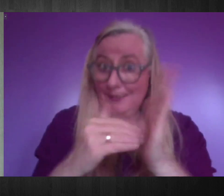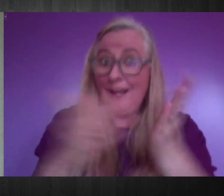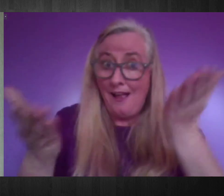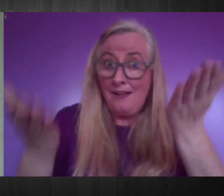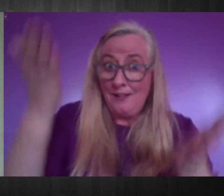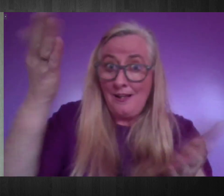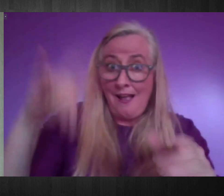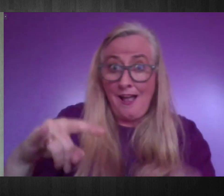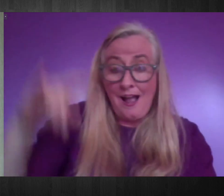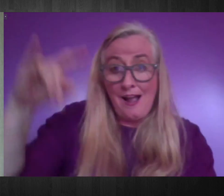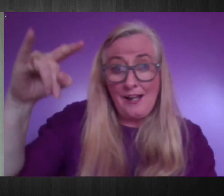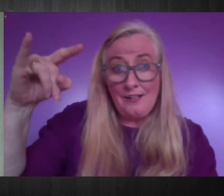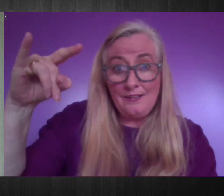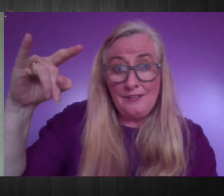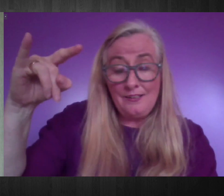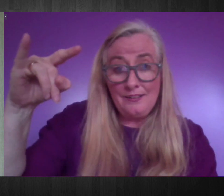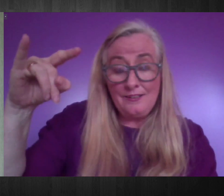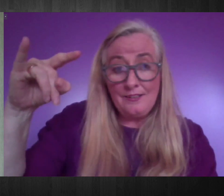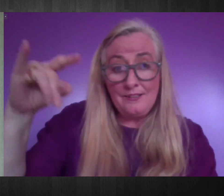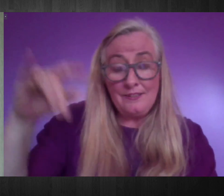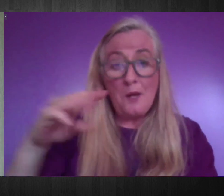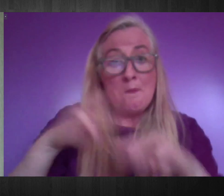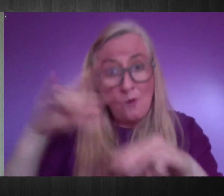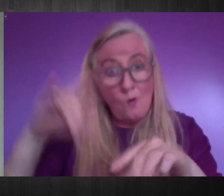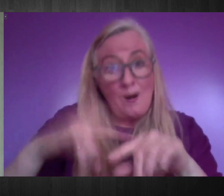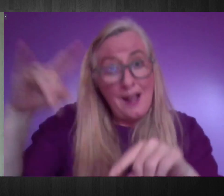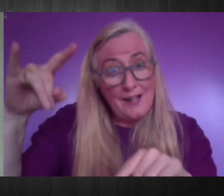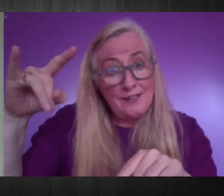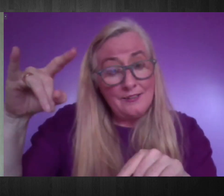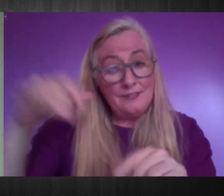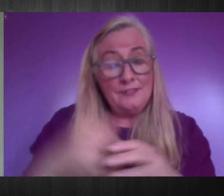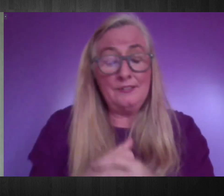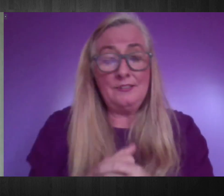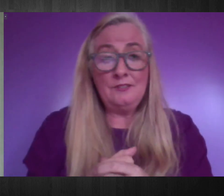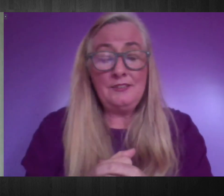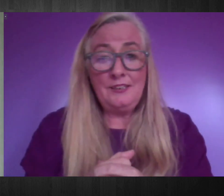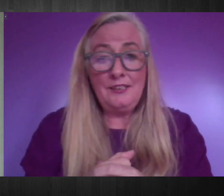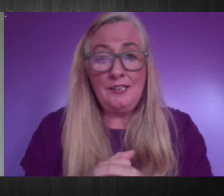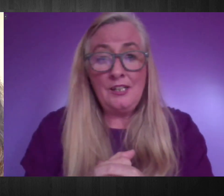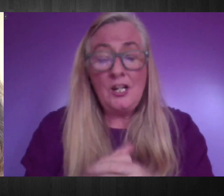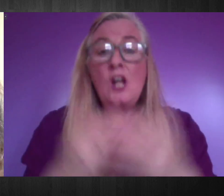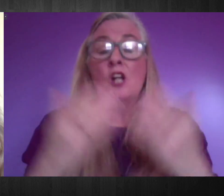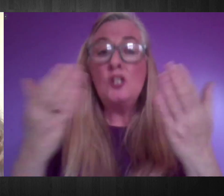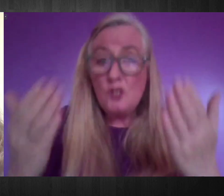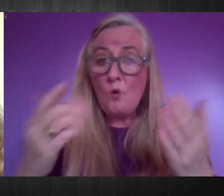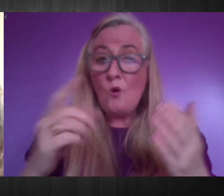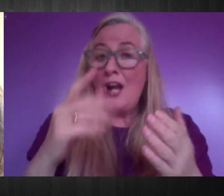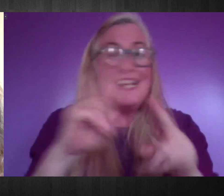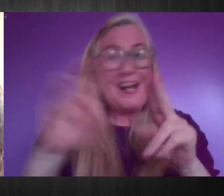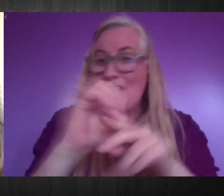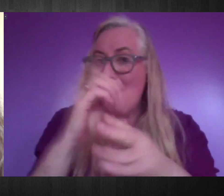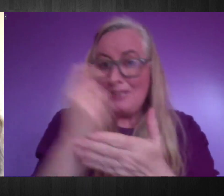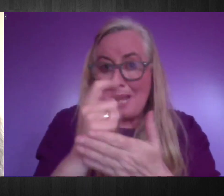So we're just running out of and I do want to give Frank a little bit of time to speak as well. So Frank, thank you very much Fiona for